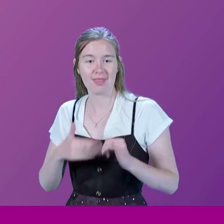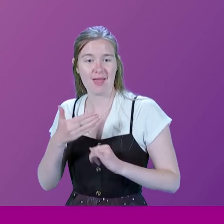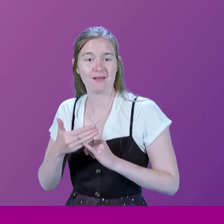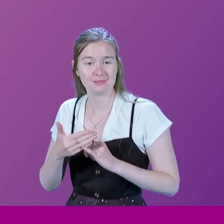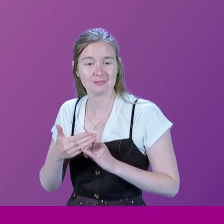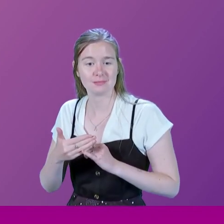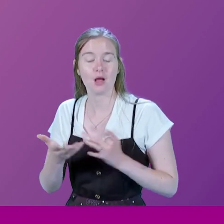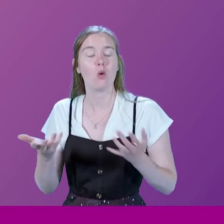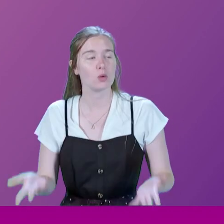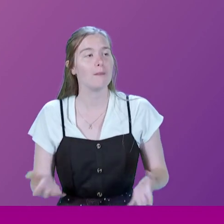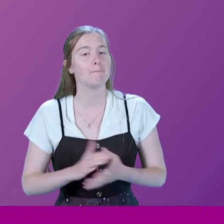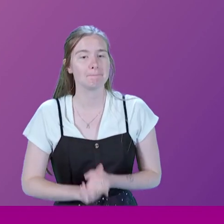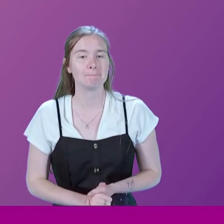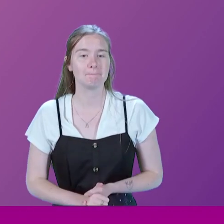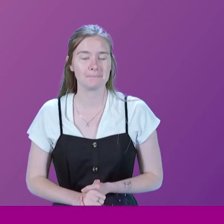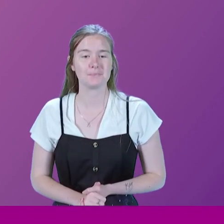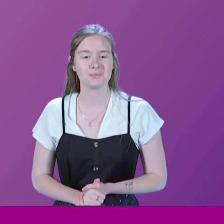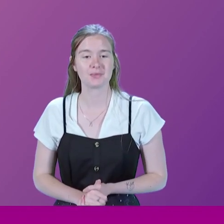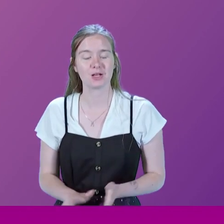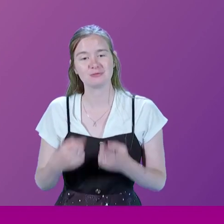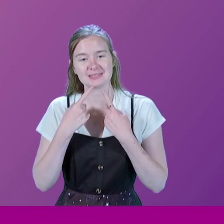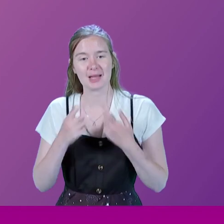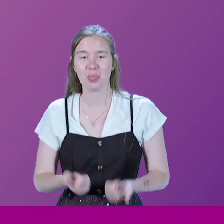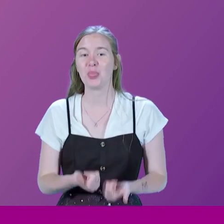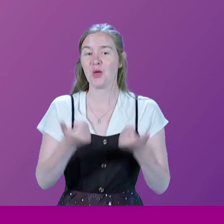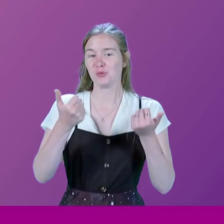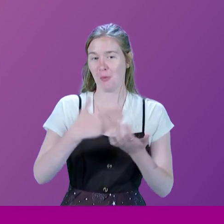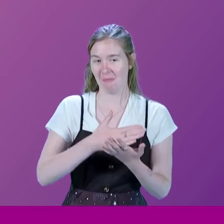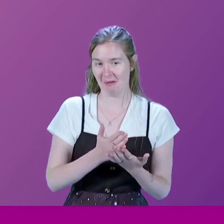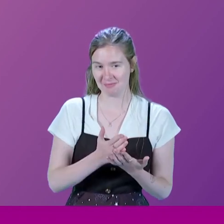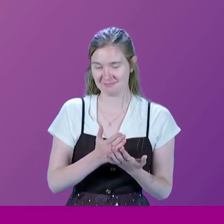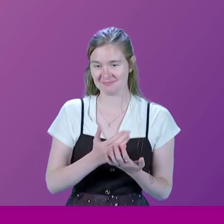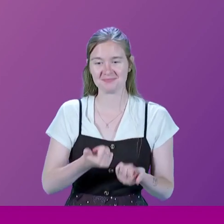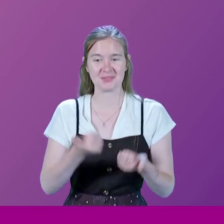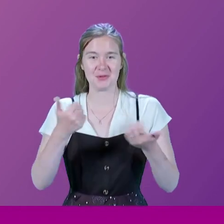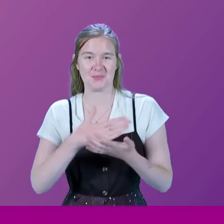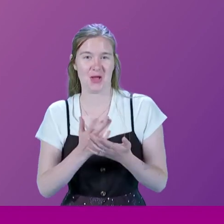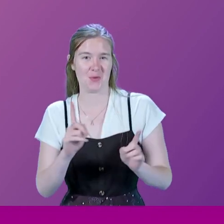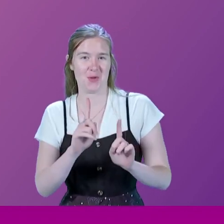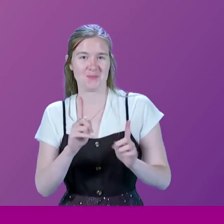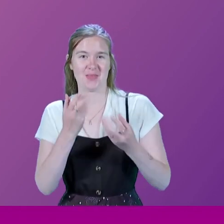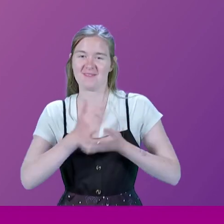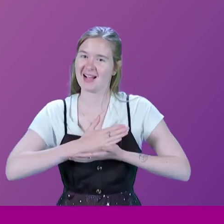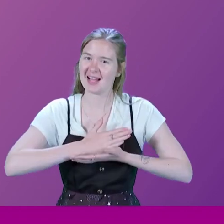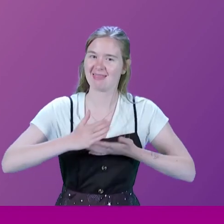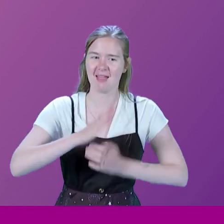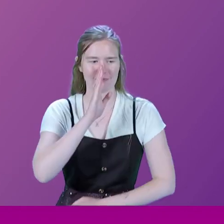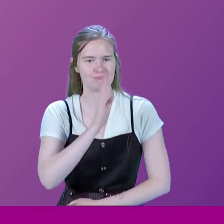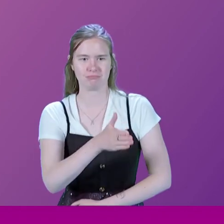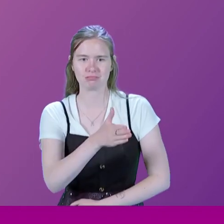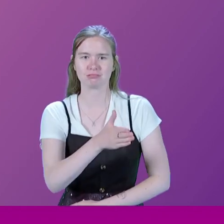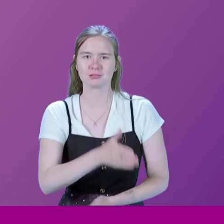premiership? Well, I've told you the good bit. The good bit was having a clear sense of direction.